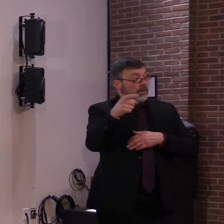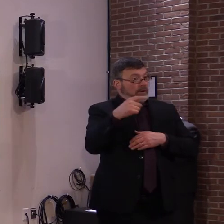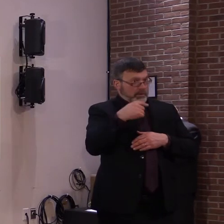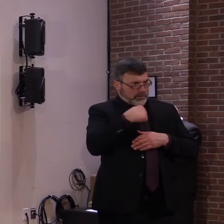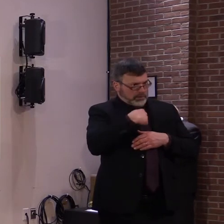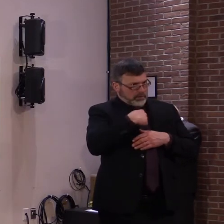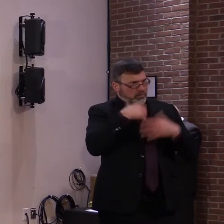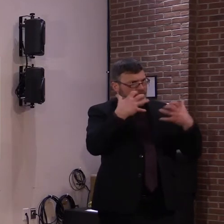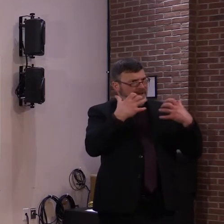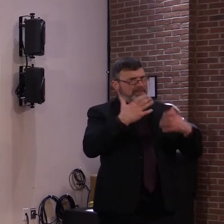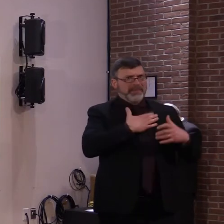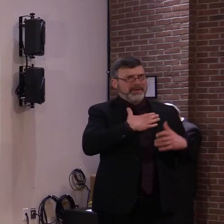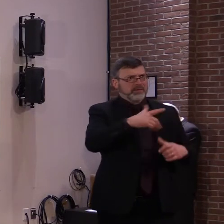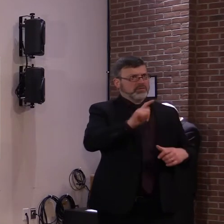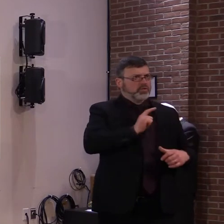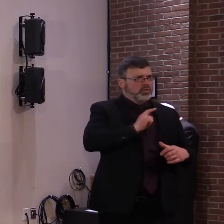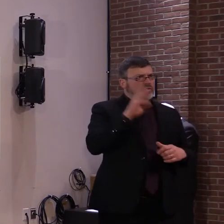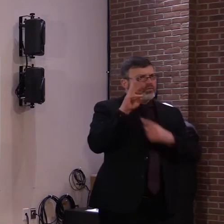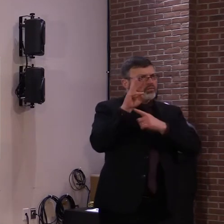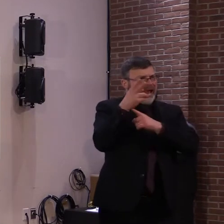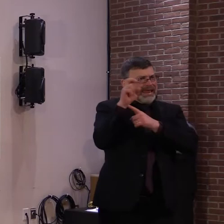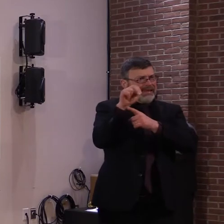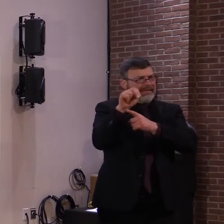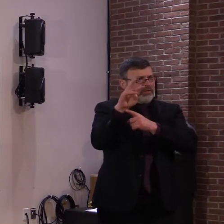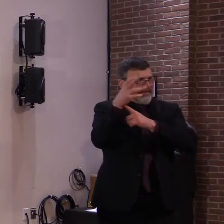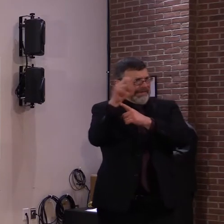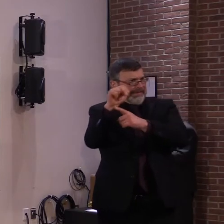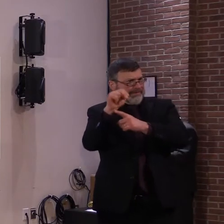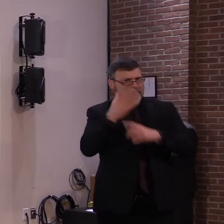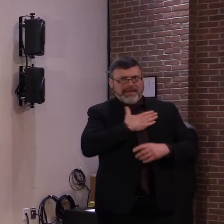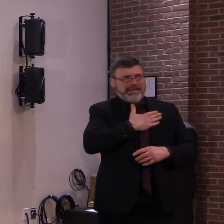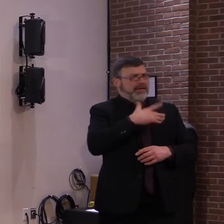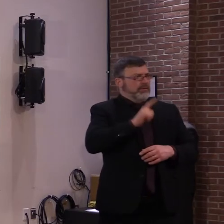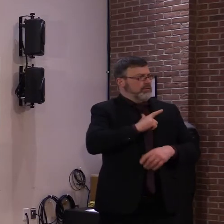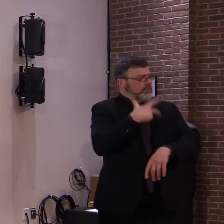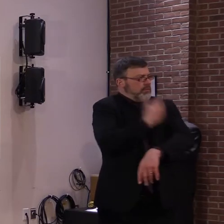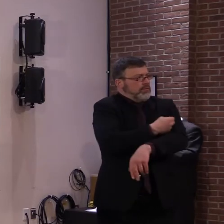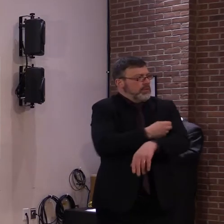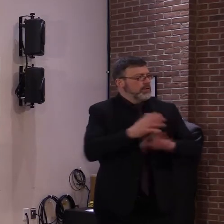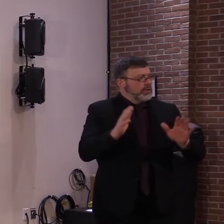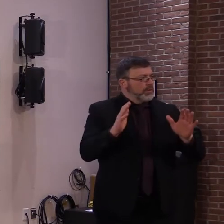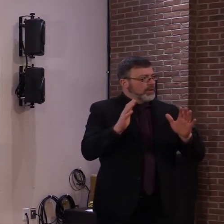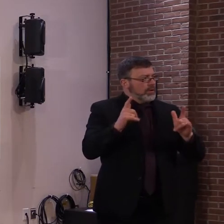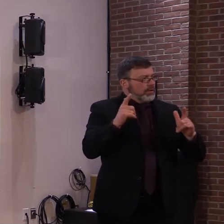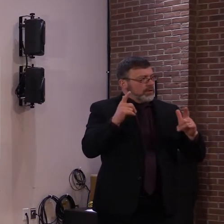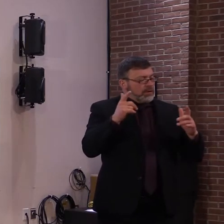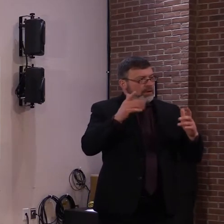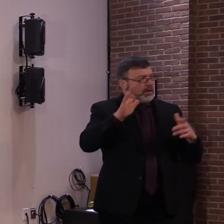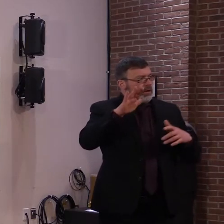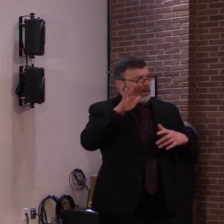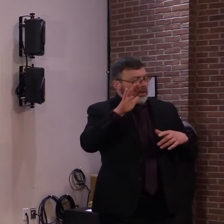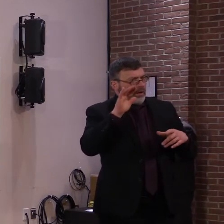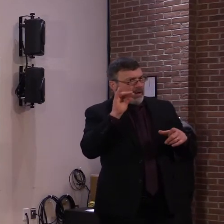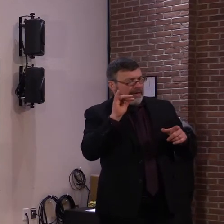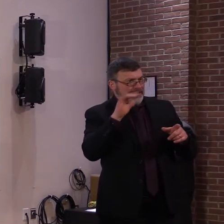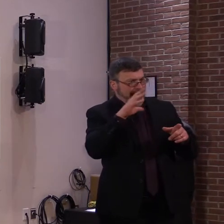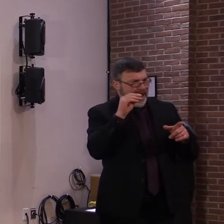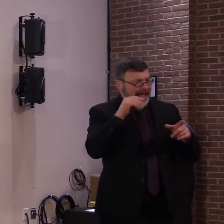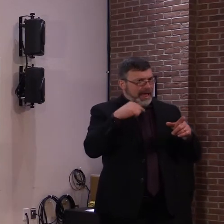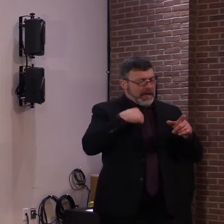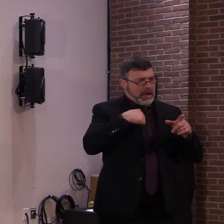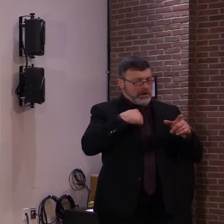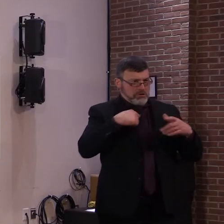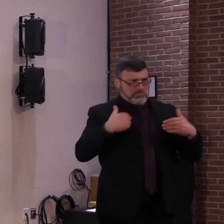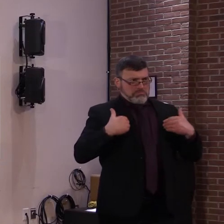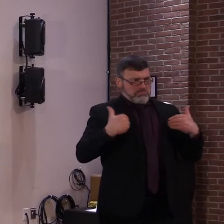whether it be an older parent or a grandparent, someone living with a condition that means